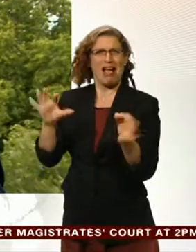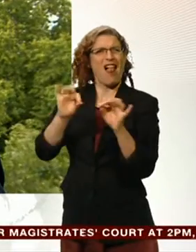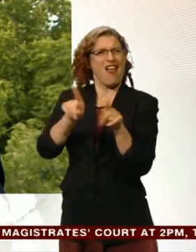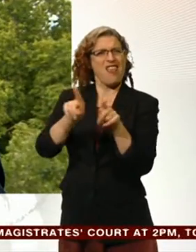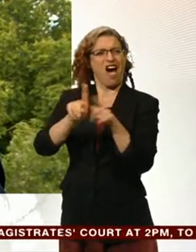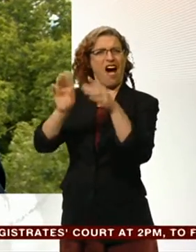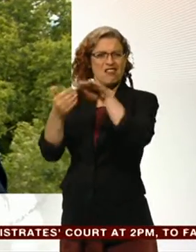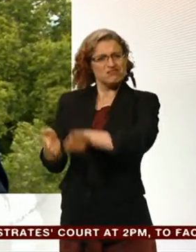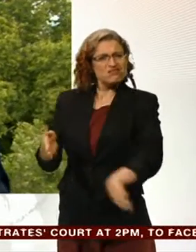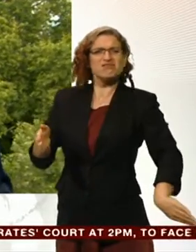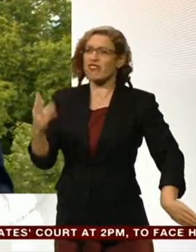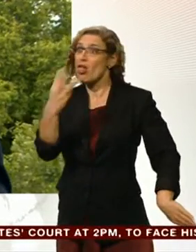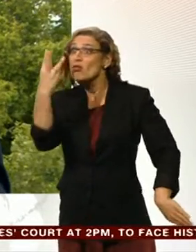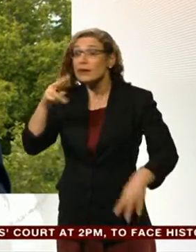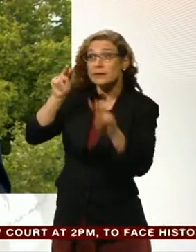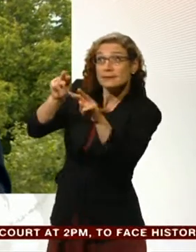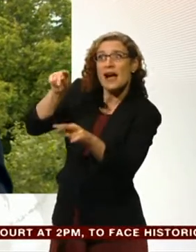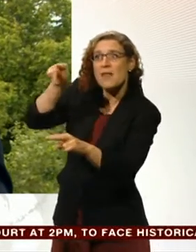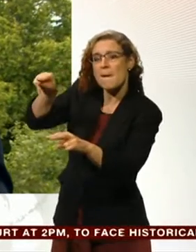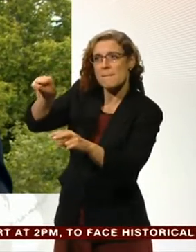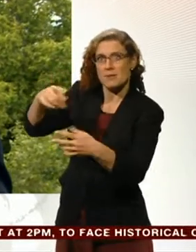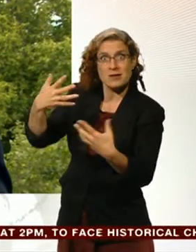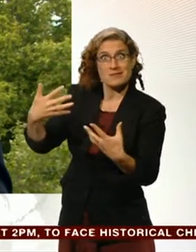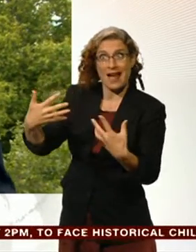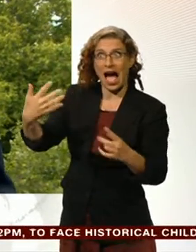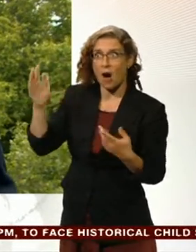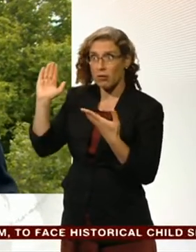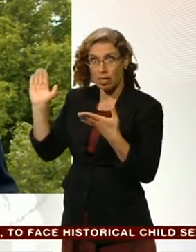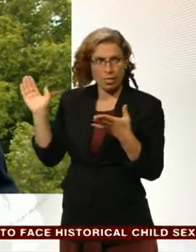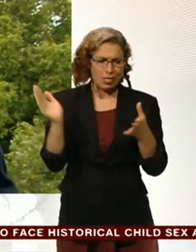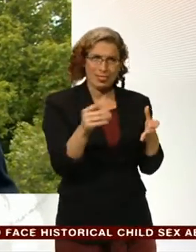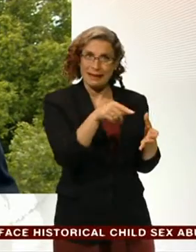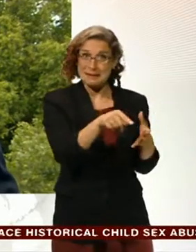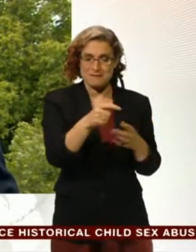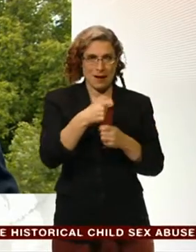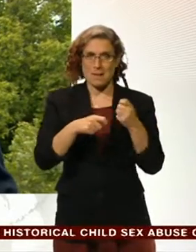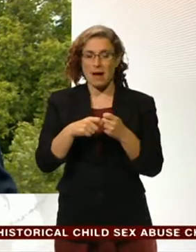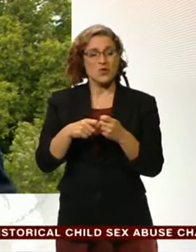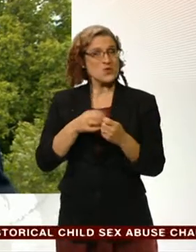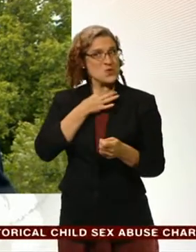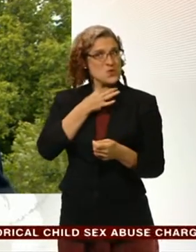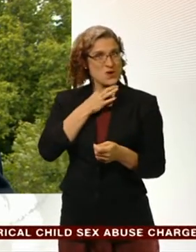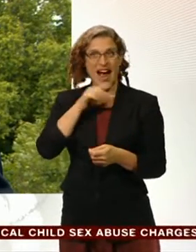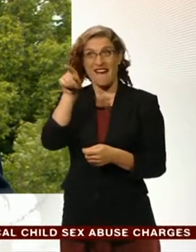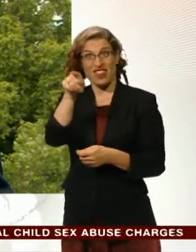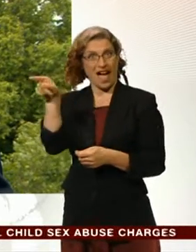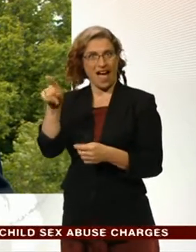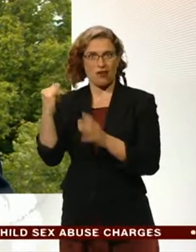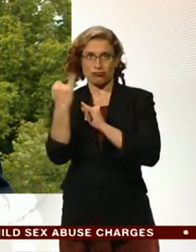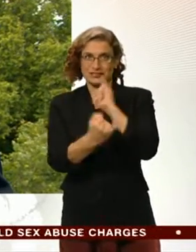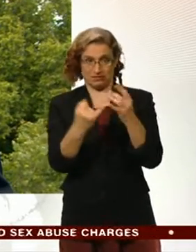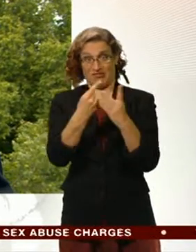of the Labour Party is now regarded in such a way that it's a profoundly sensitive thing to do to even criticise him at all.